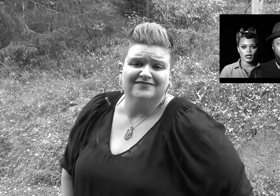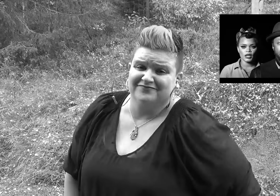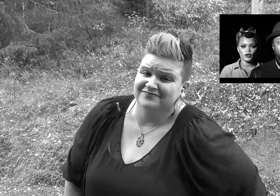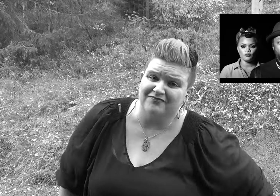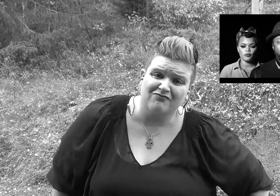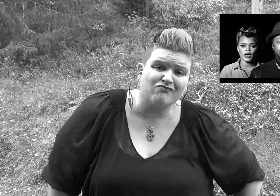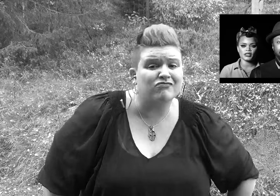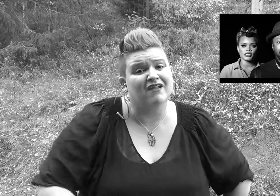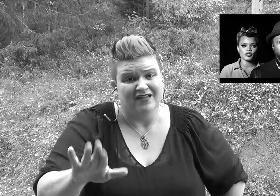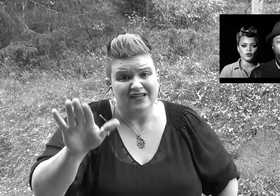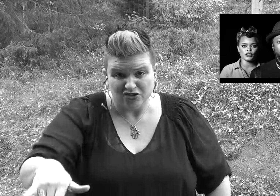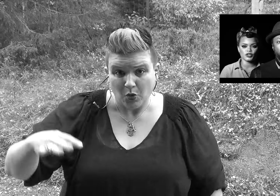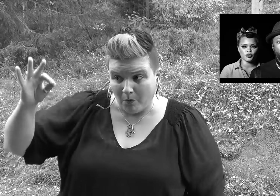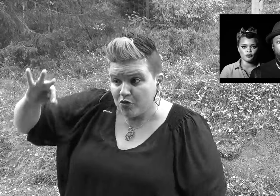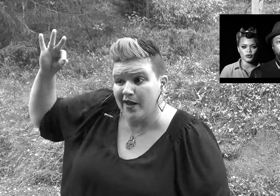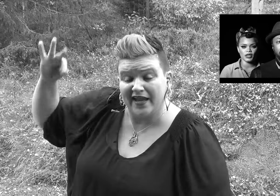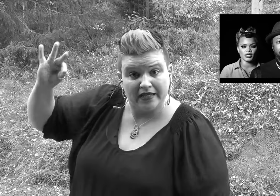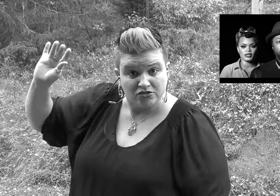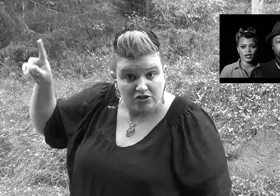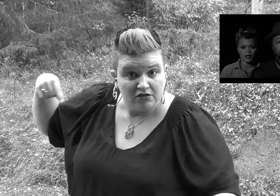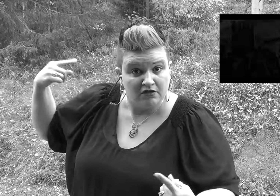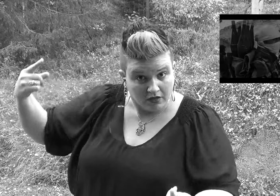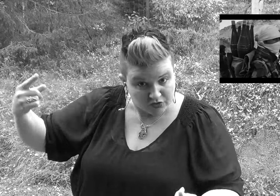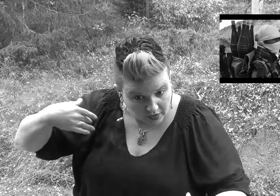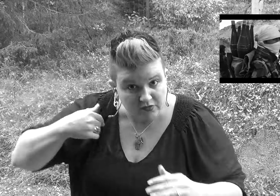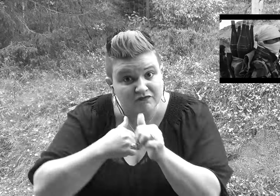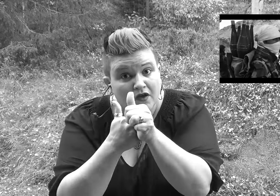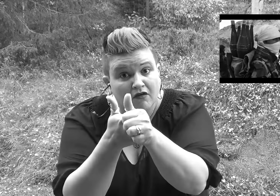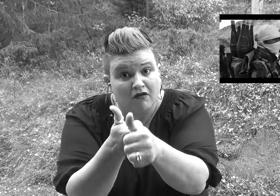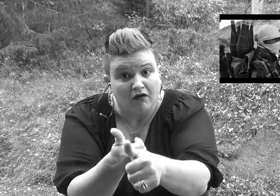Can you practice what you're preaching?